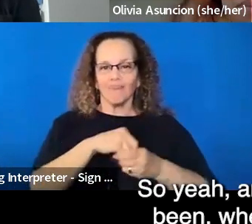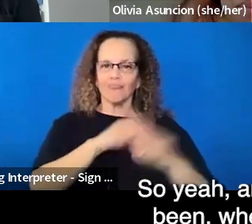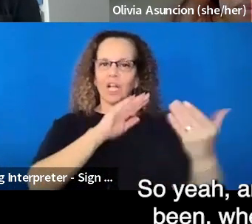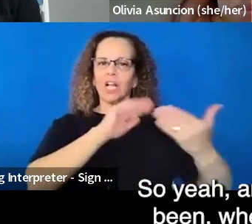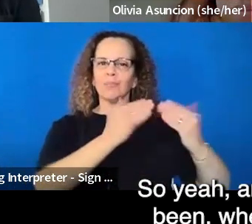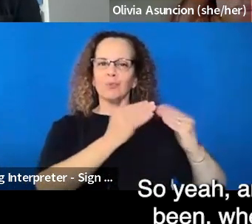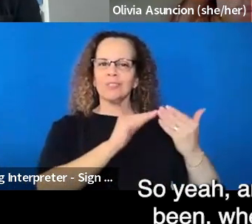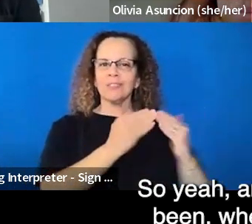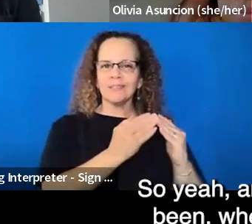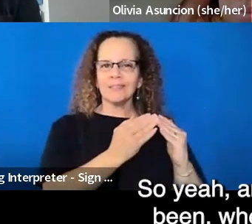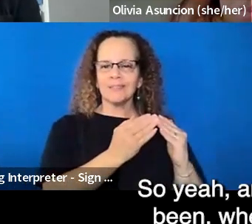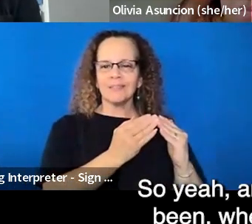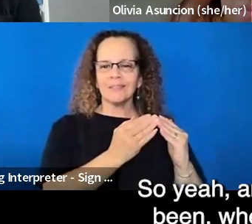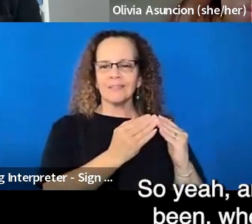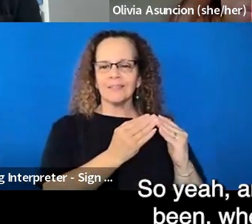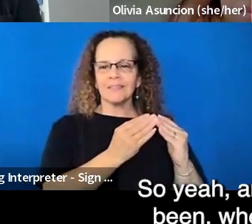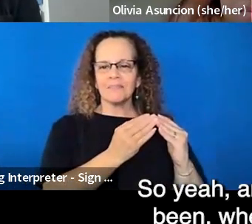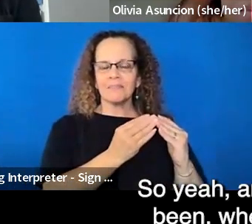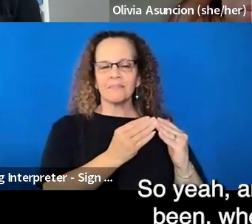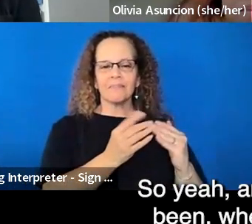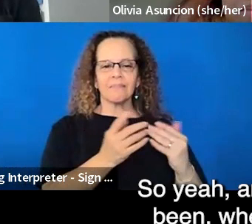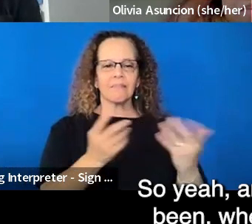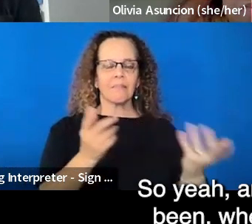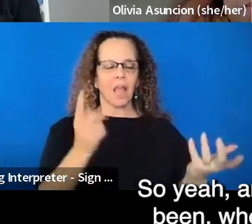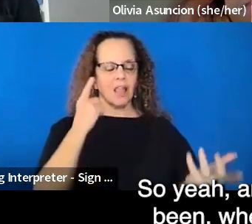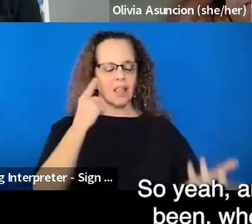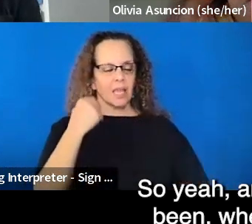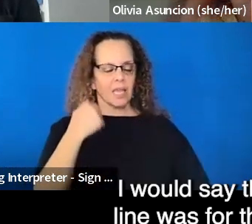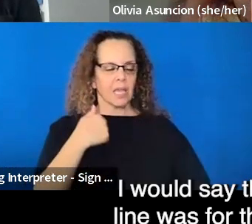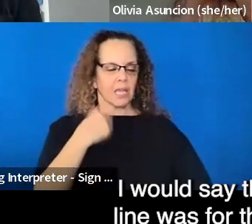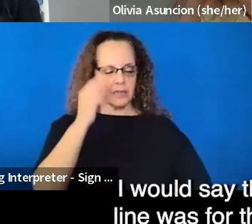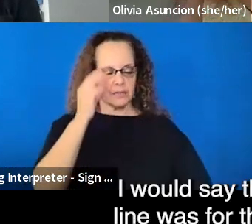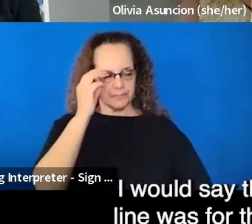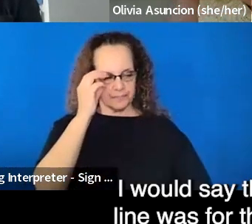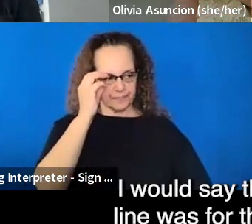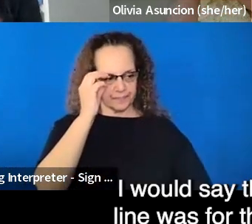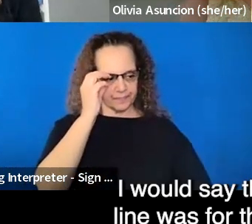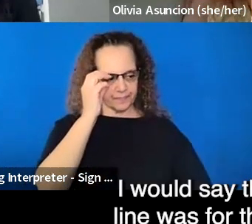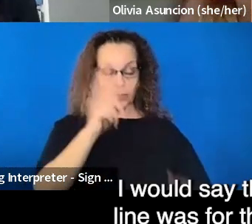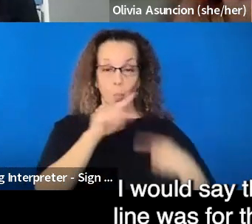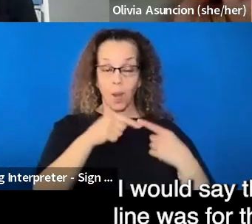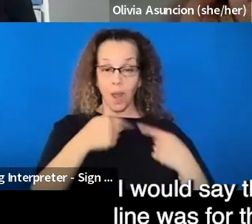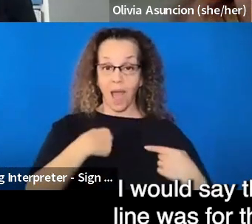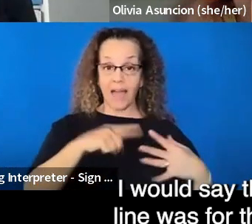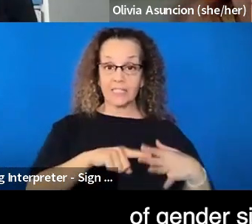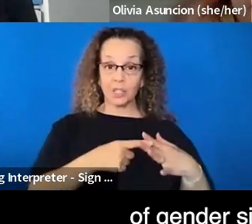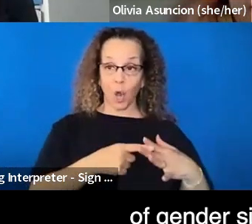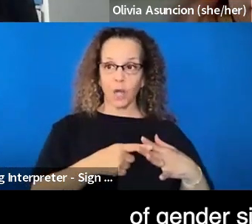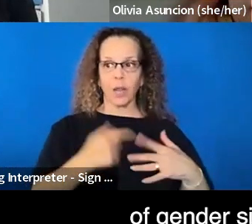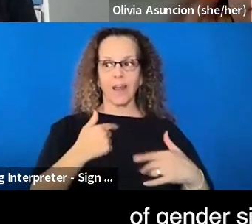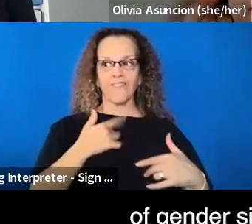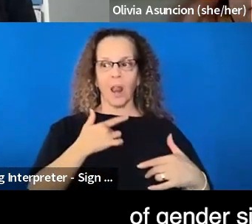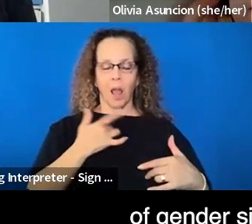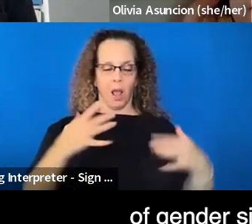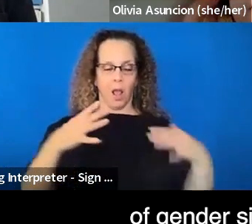So yeah, and I think I've been, when I started, I would say that the clothing line was for the full spectrum